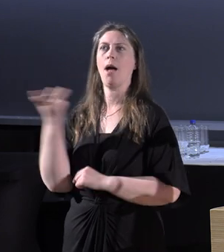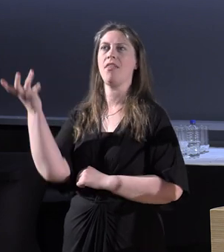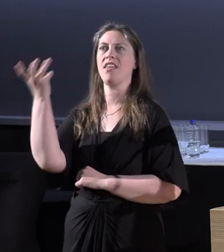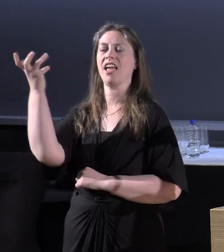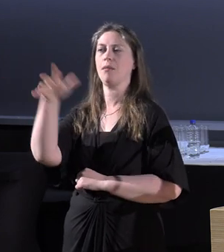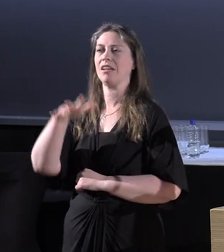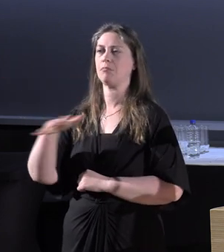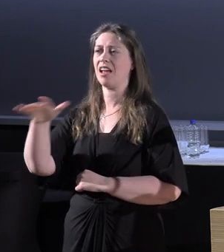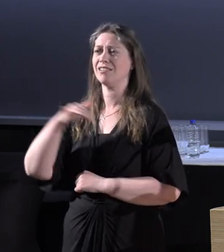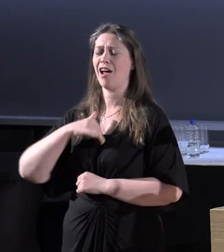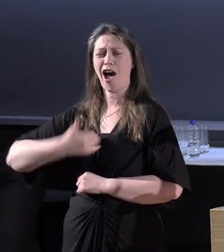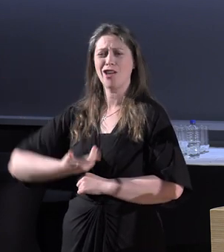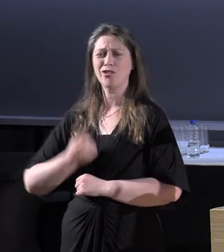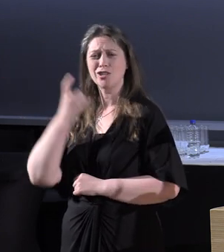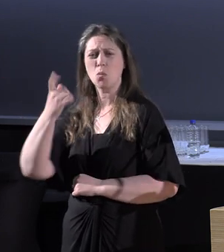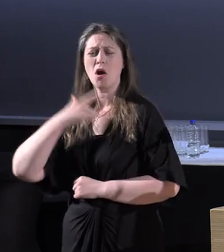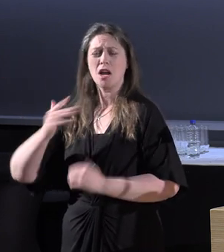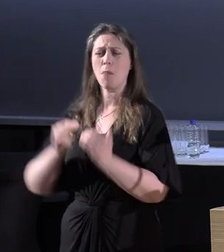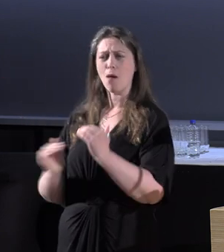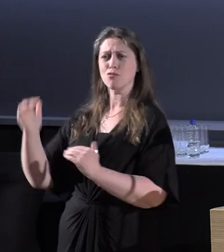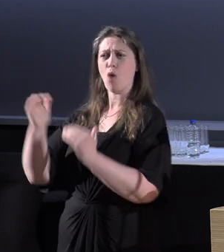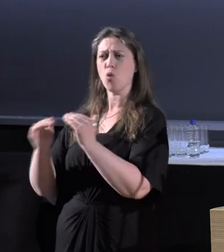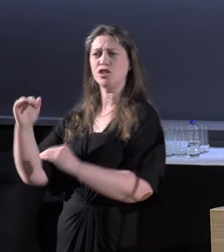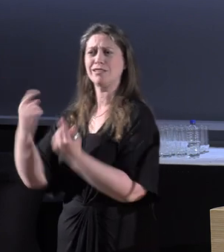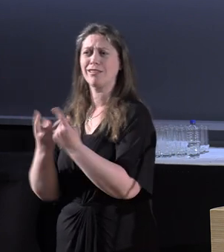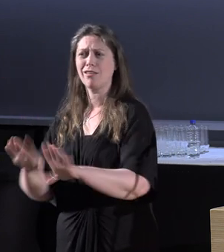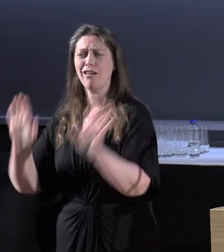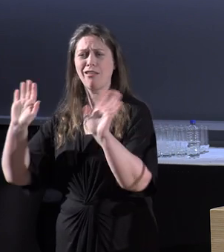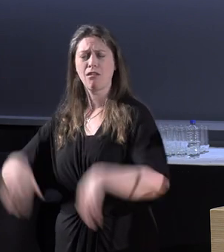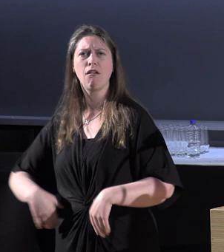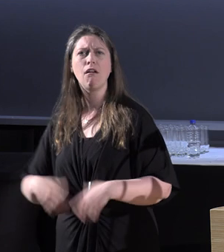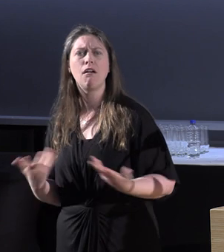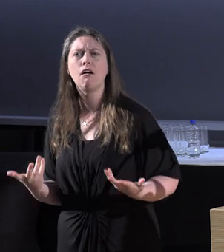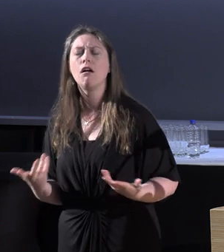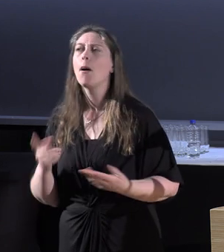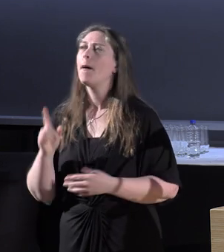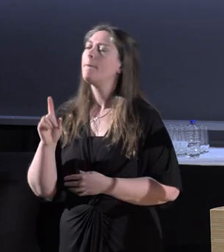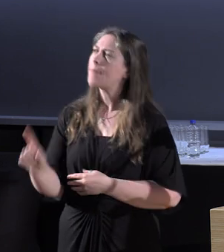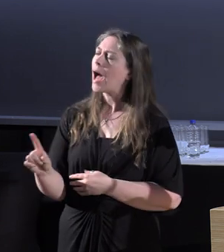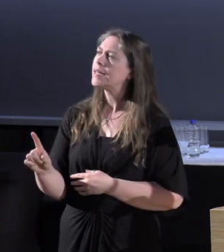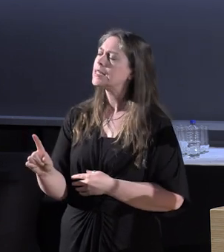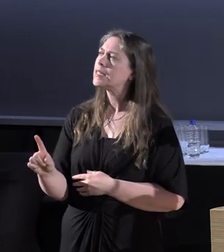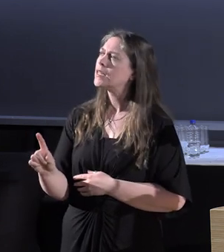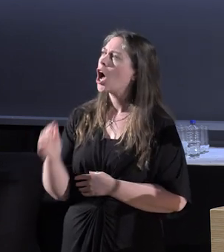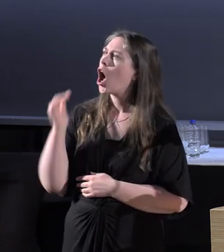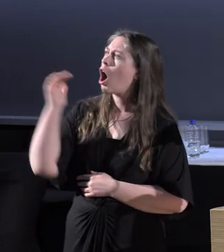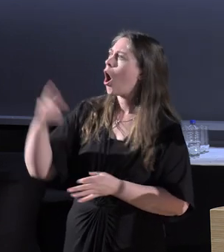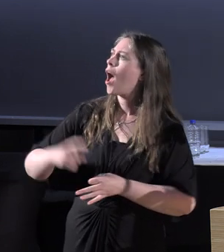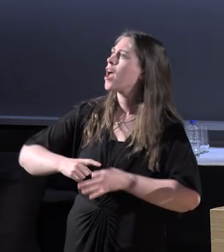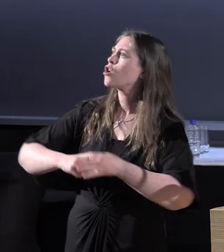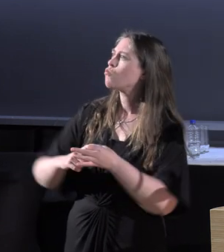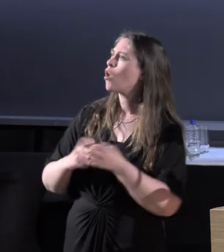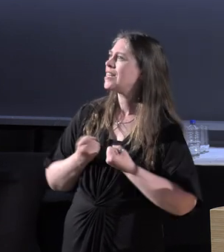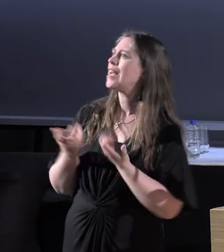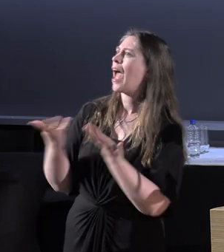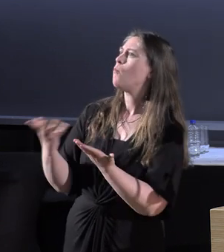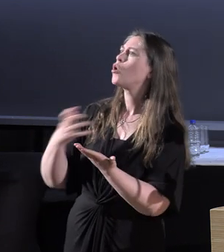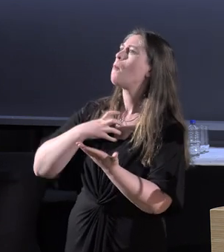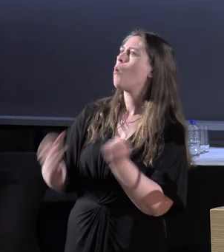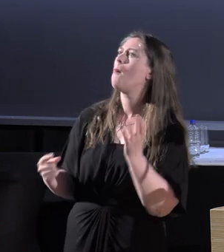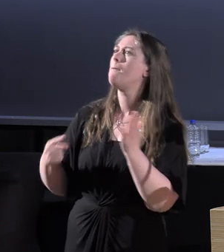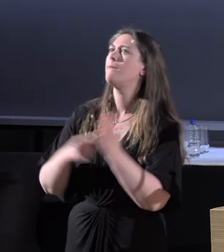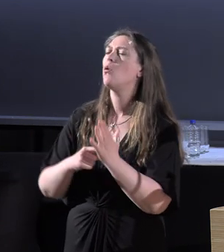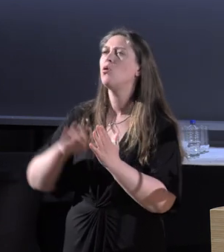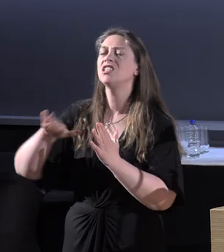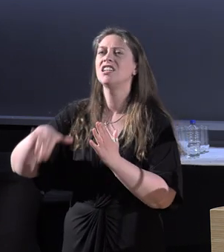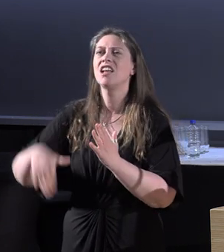I don't have to worry about promotions and all those sorts of things. But the high quality outputs are more important